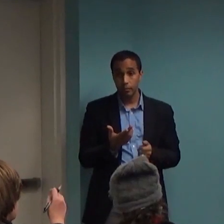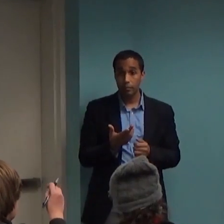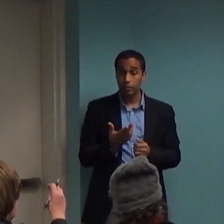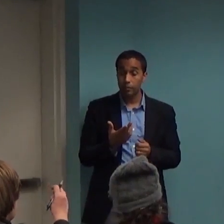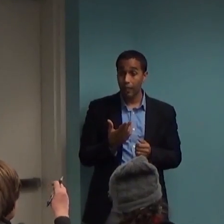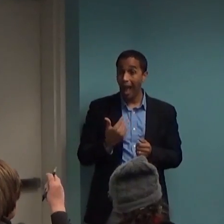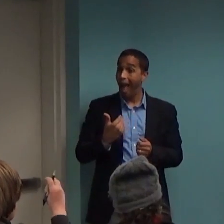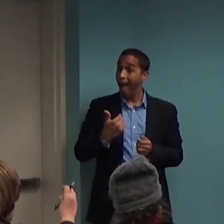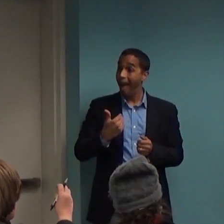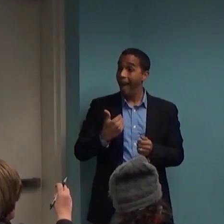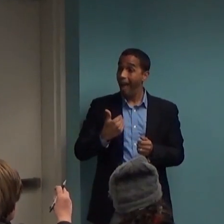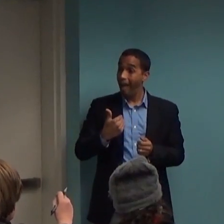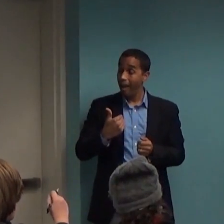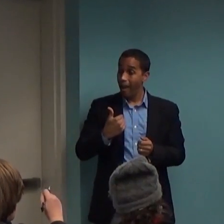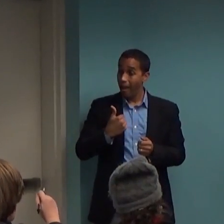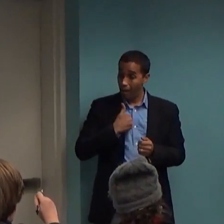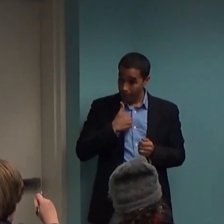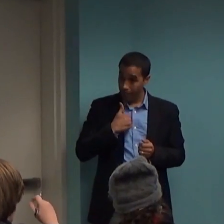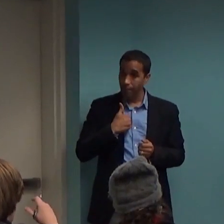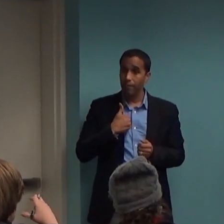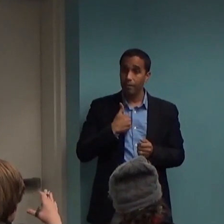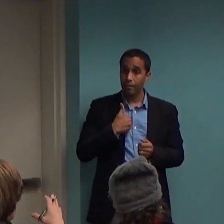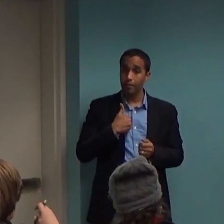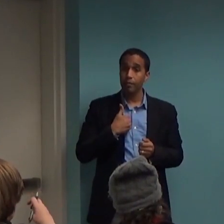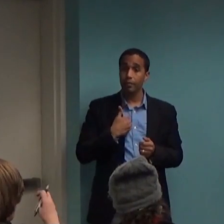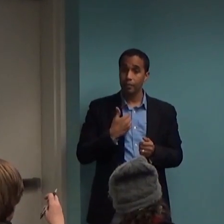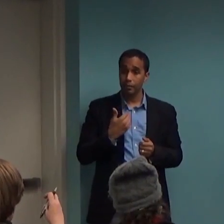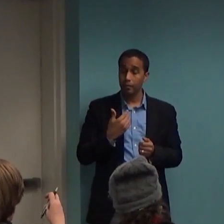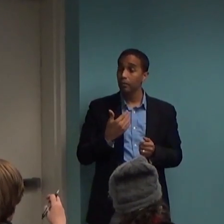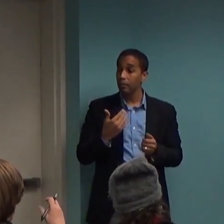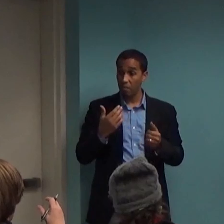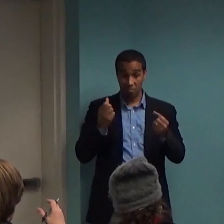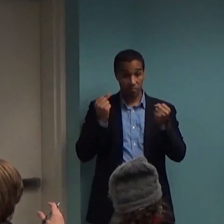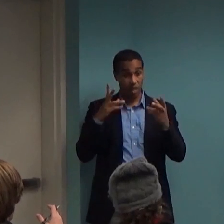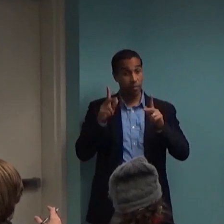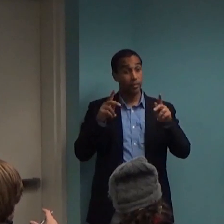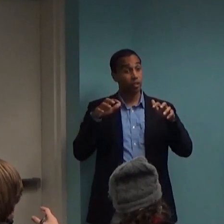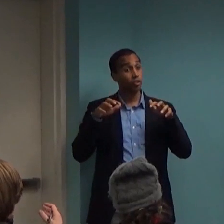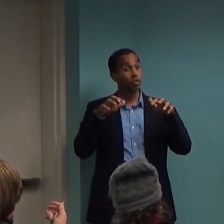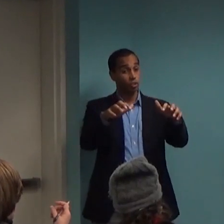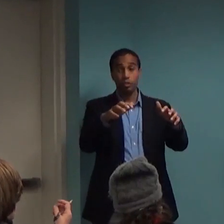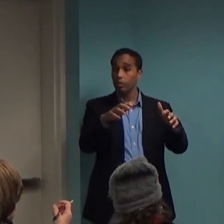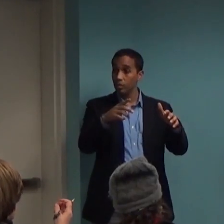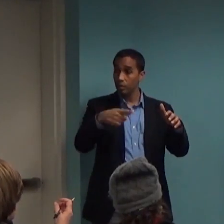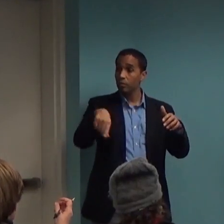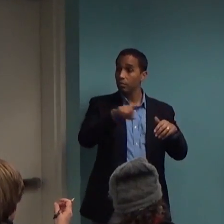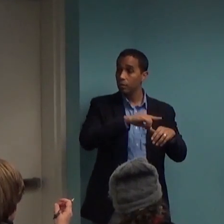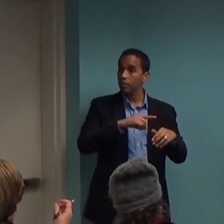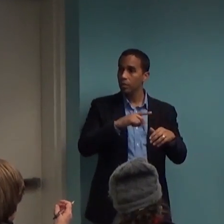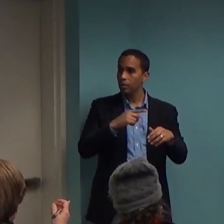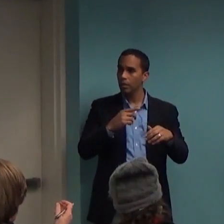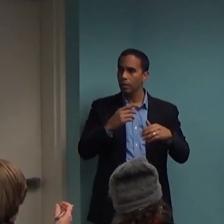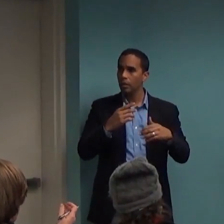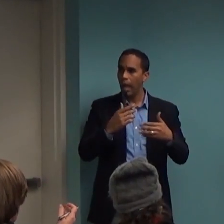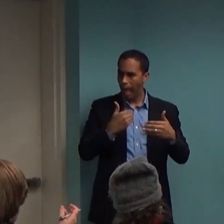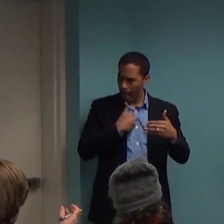a very drastic amount of people that are symptomatic of ADHD,